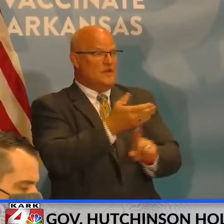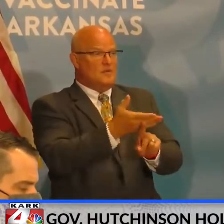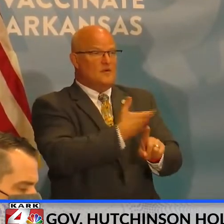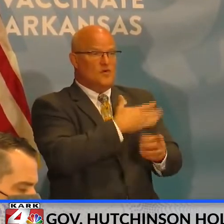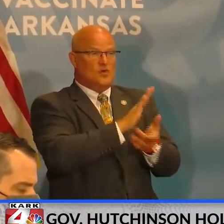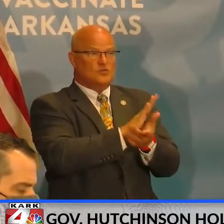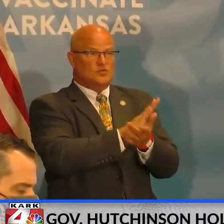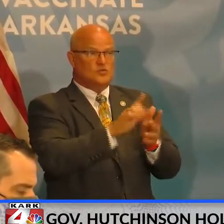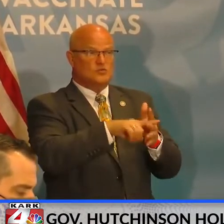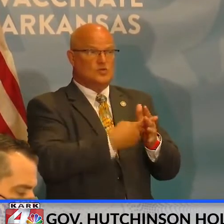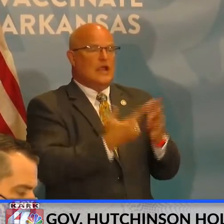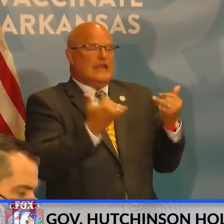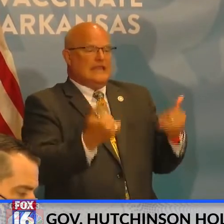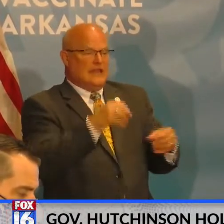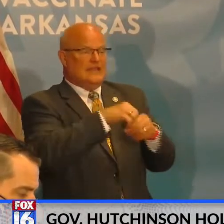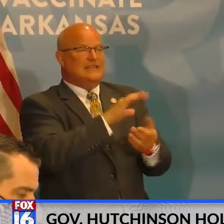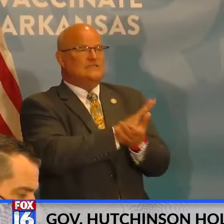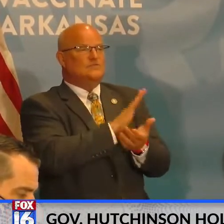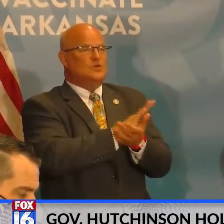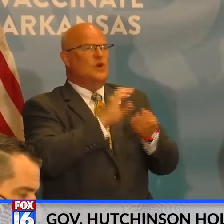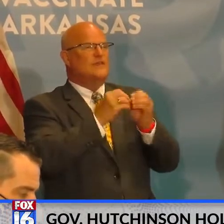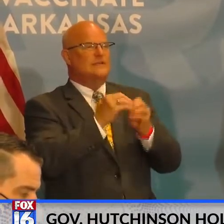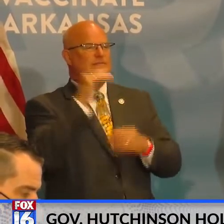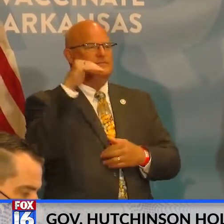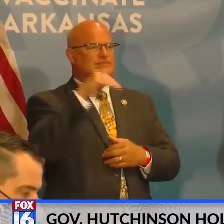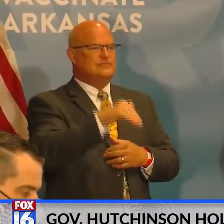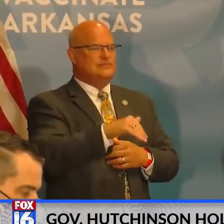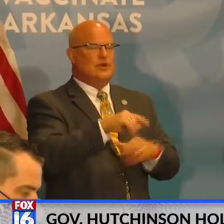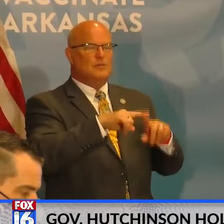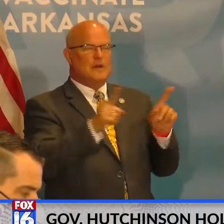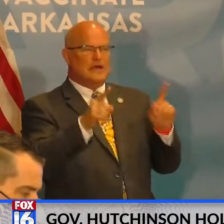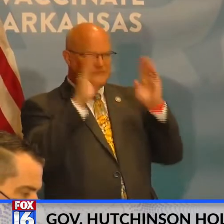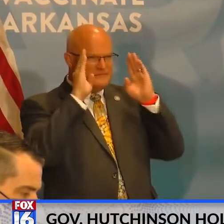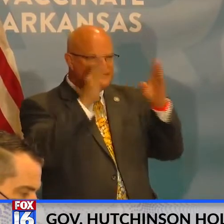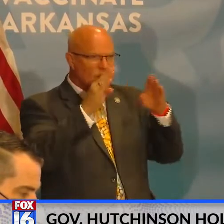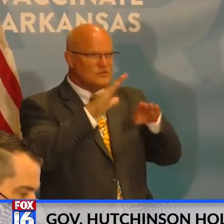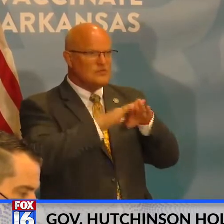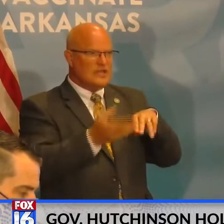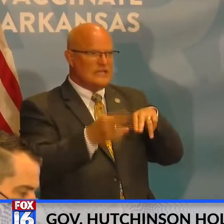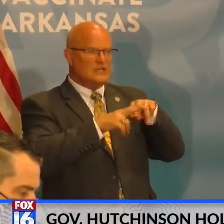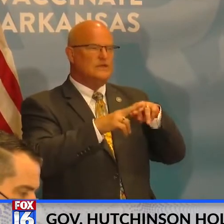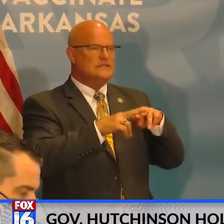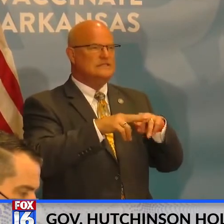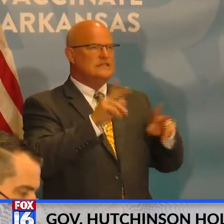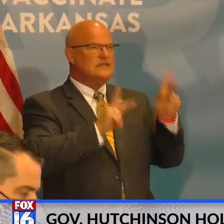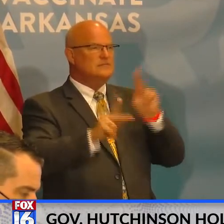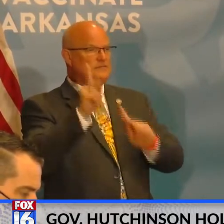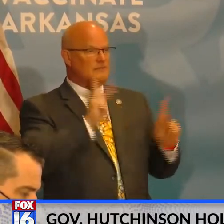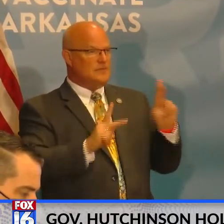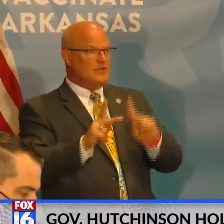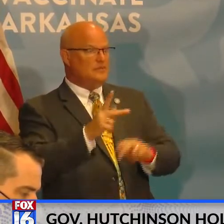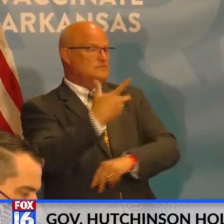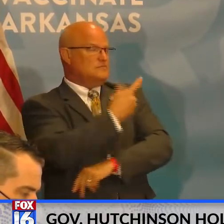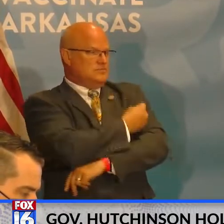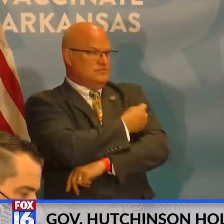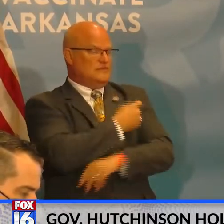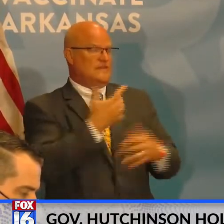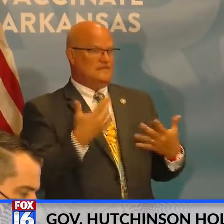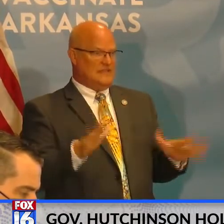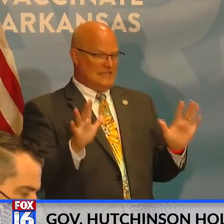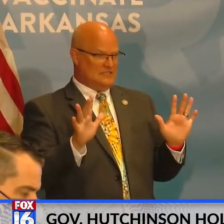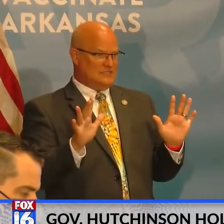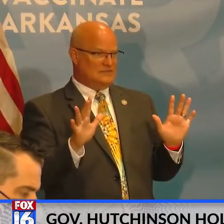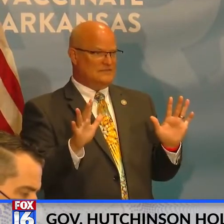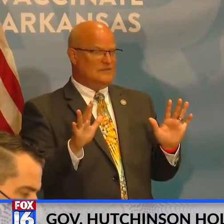school. Now that they're in school, we don't want to lose our focus on increasing those students that are vaccinated